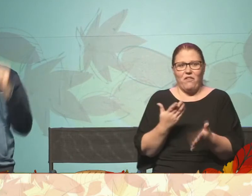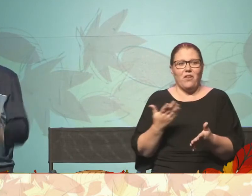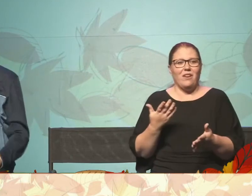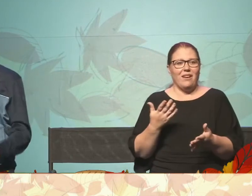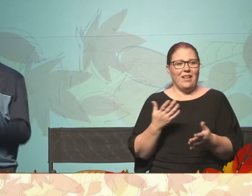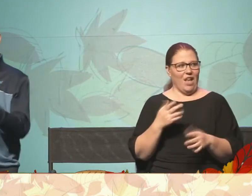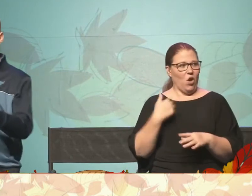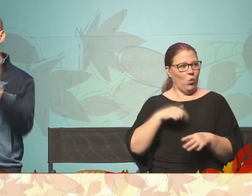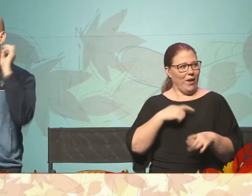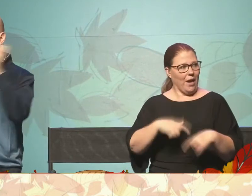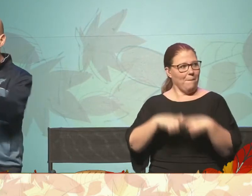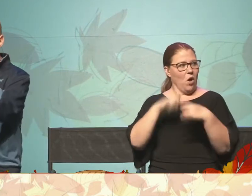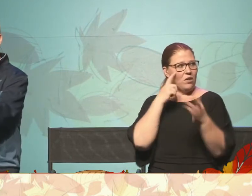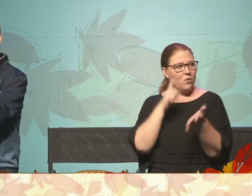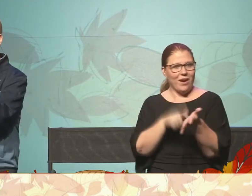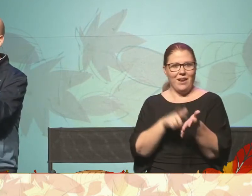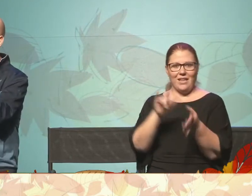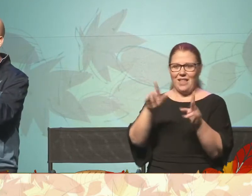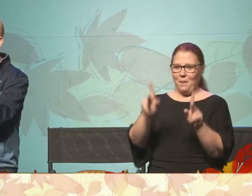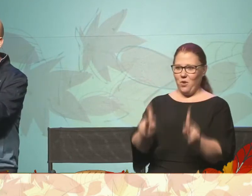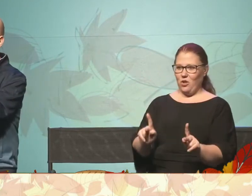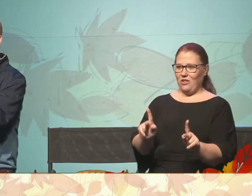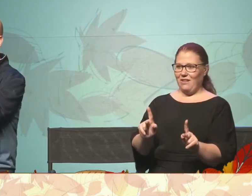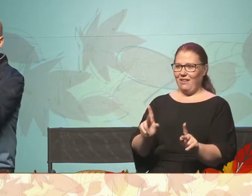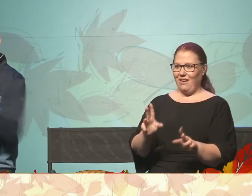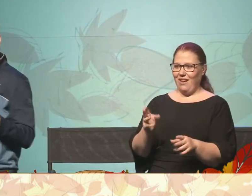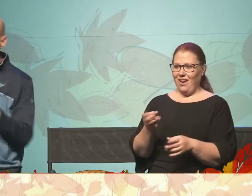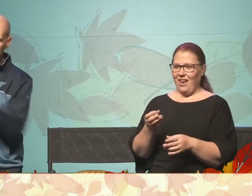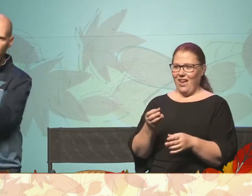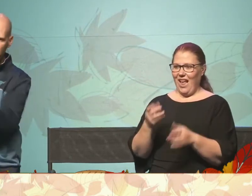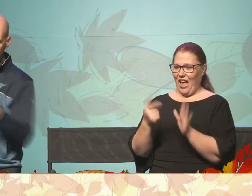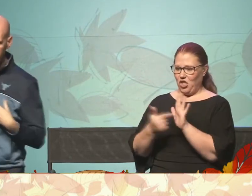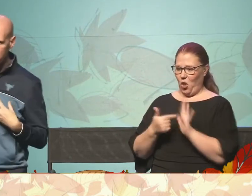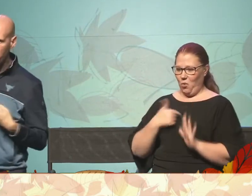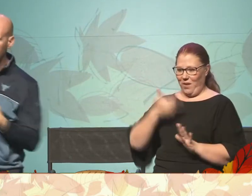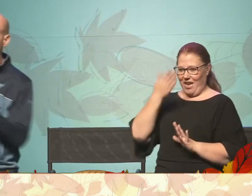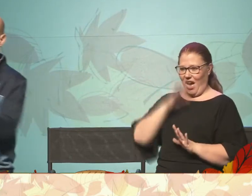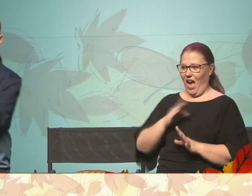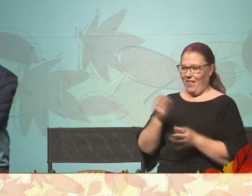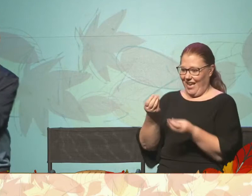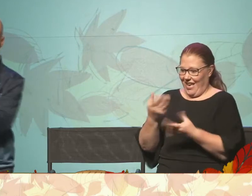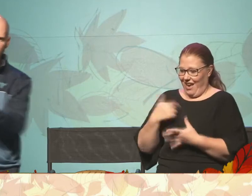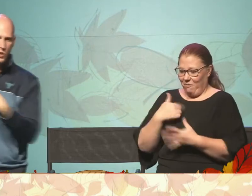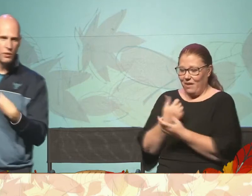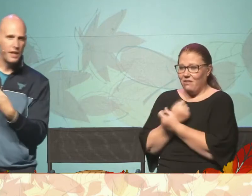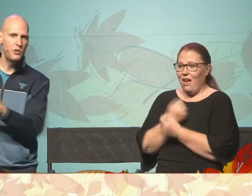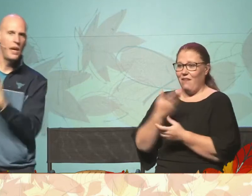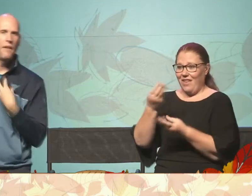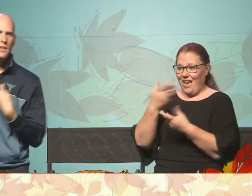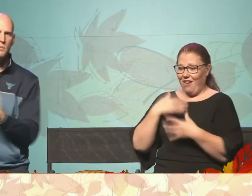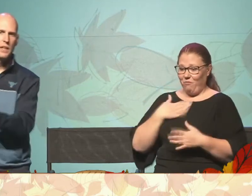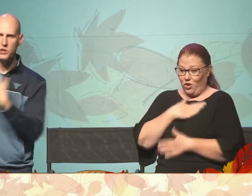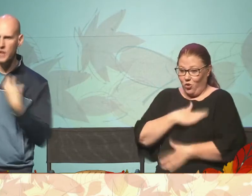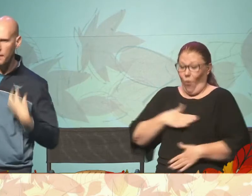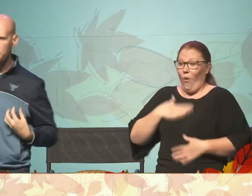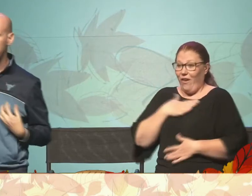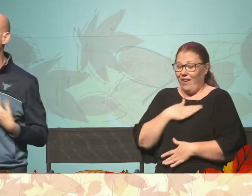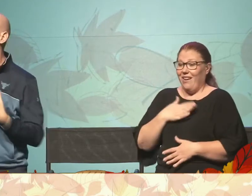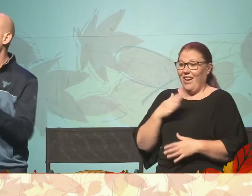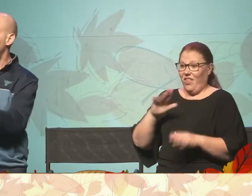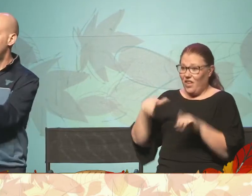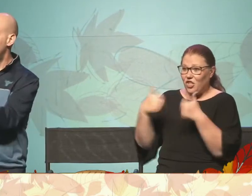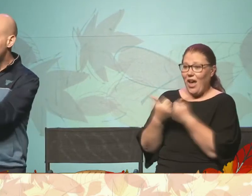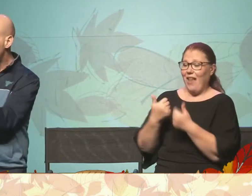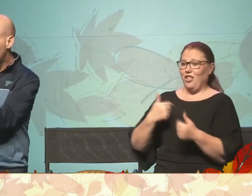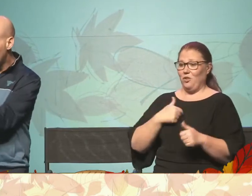But we can actually pause and recognize that person has expressed God to me. They brought love into my life. They brought joy. They've challenged me. They've shaped me.